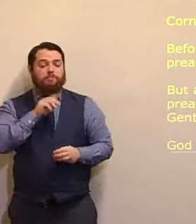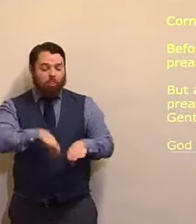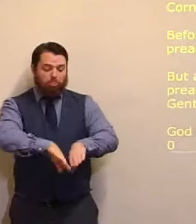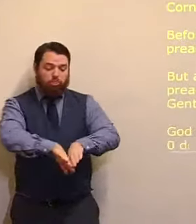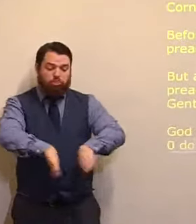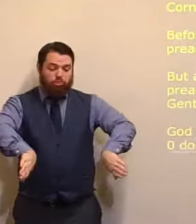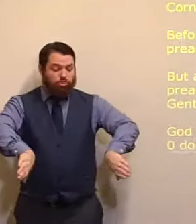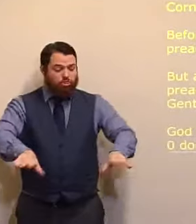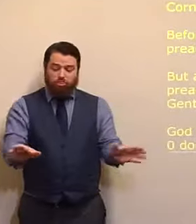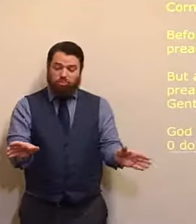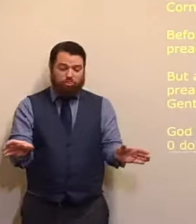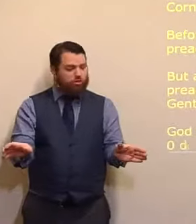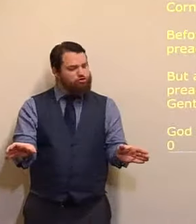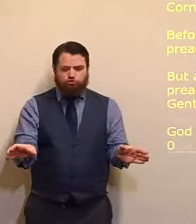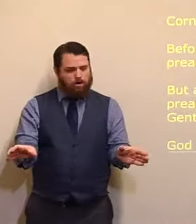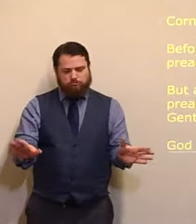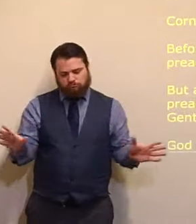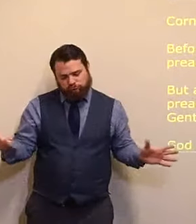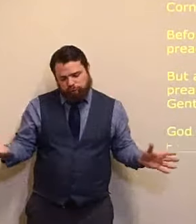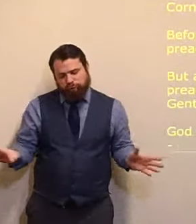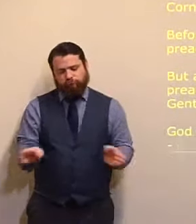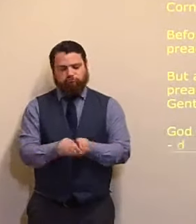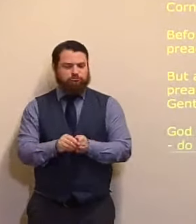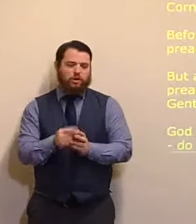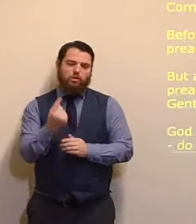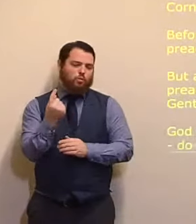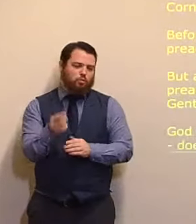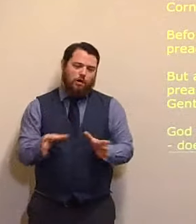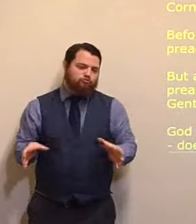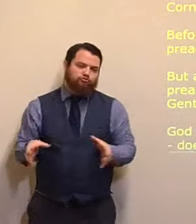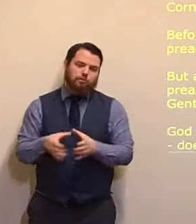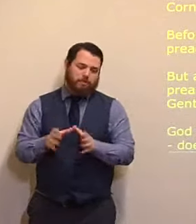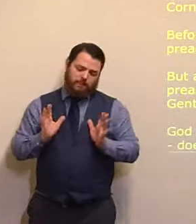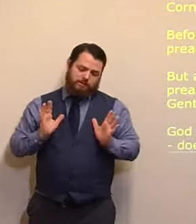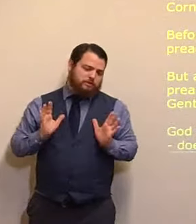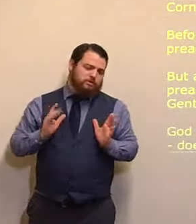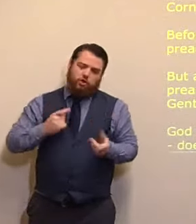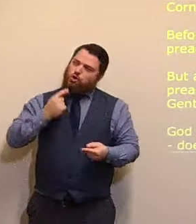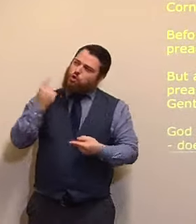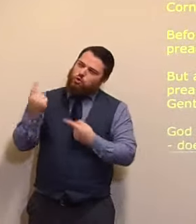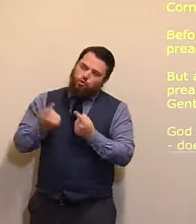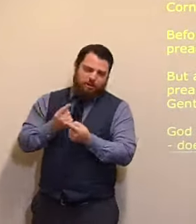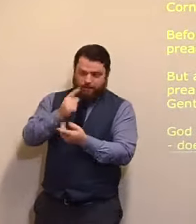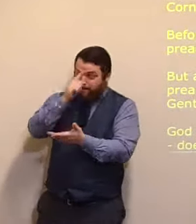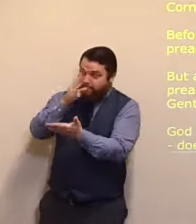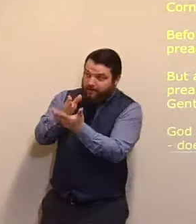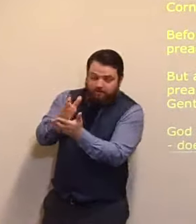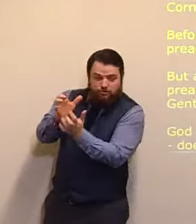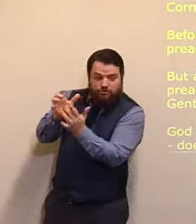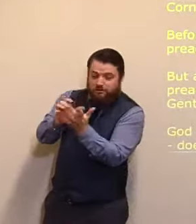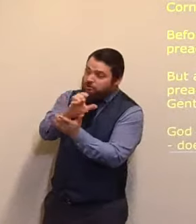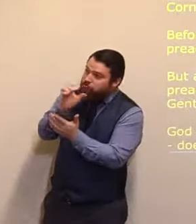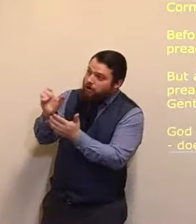who have trusted, repented, from his sins, and put his faith, on the shed blood, of the Lord Jesus Christ,